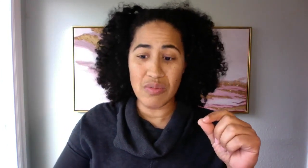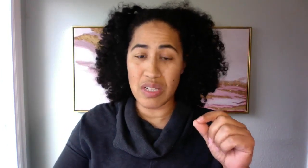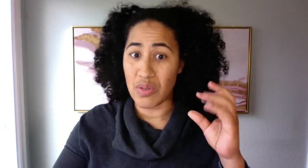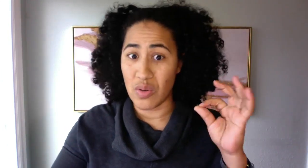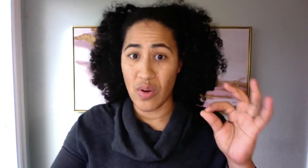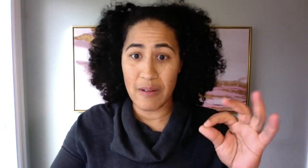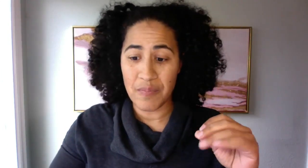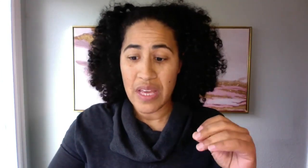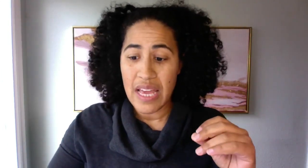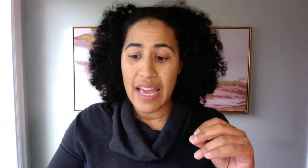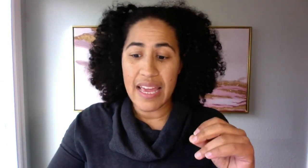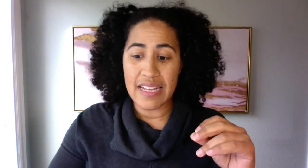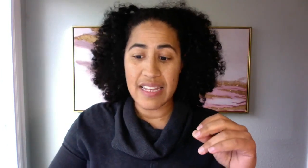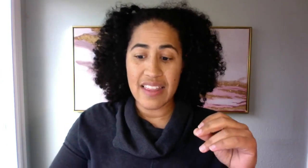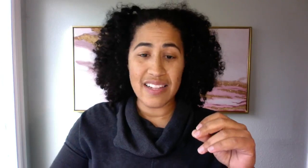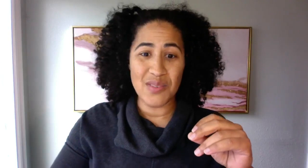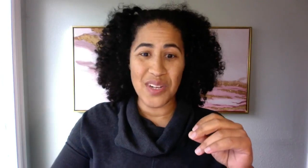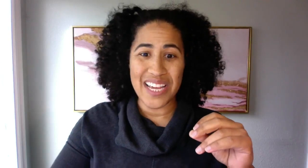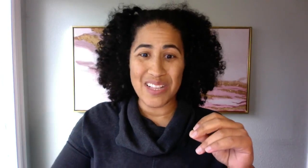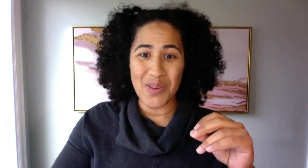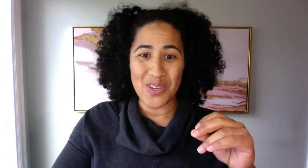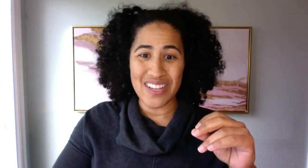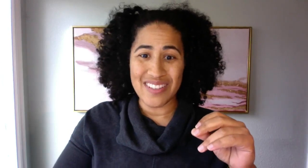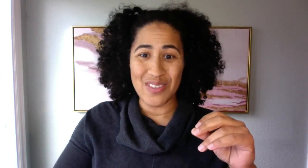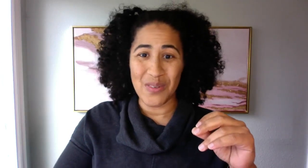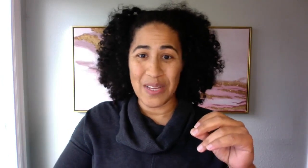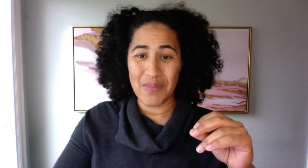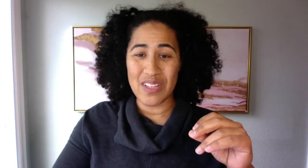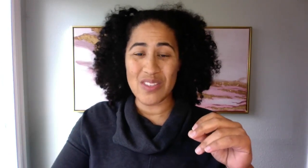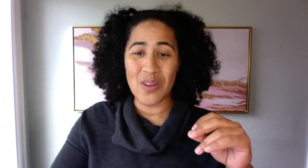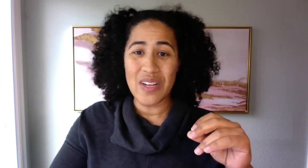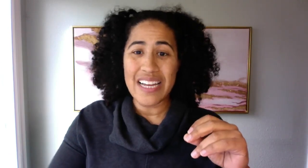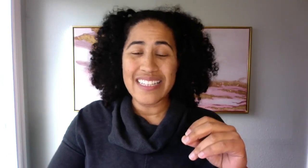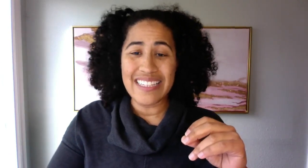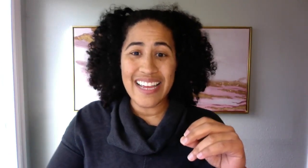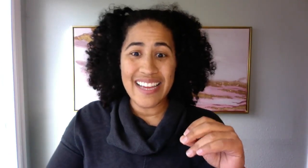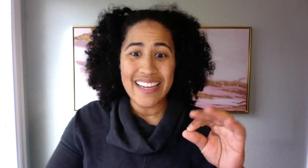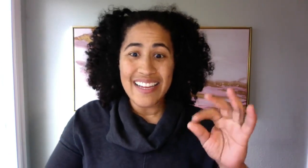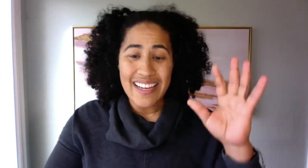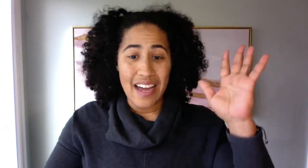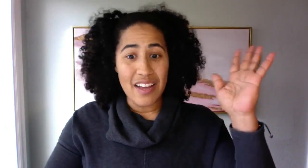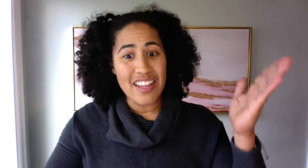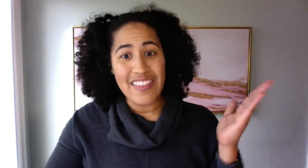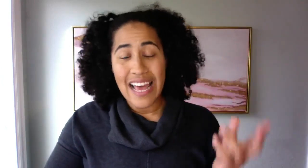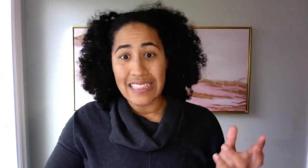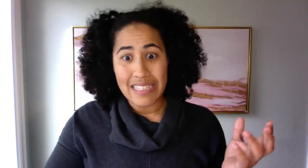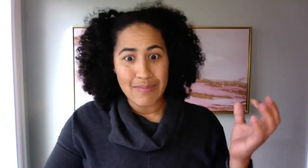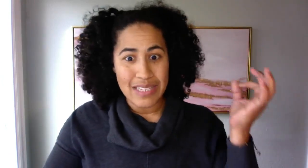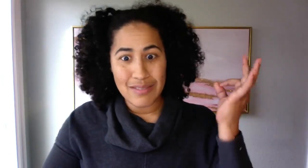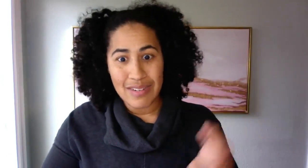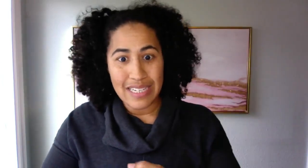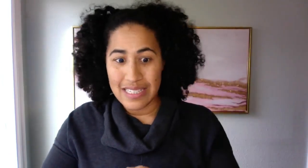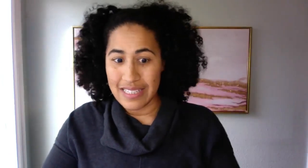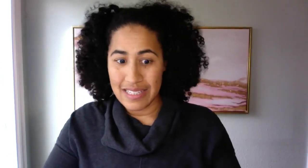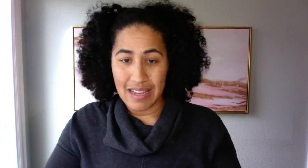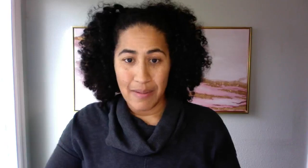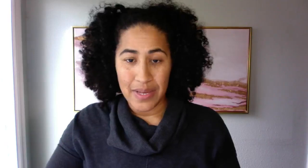really, really well. And that's what I specialize in doing. And so today, that leads me straight into this topic,